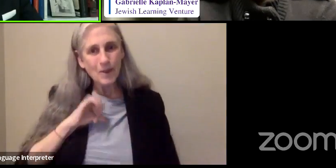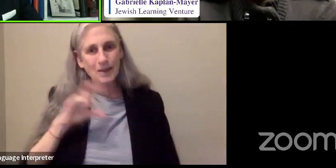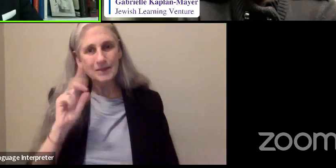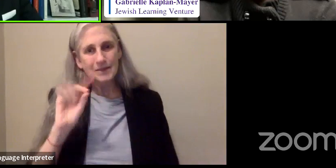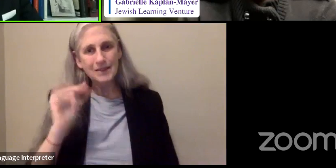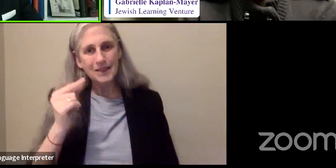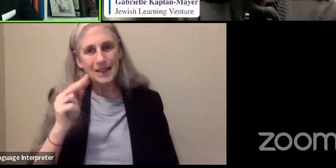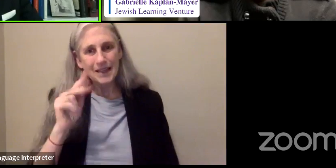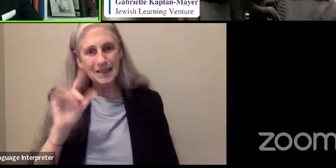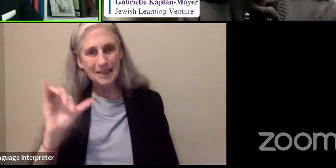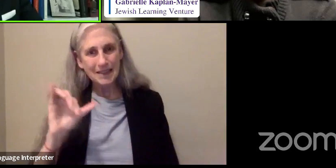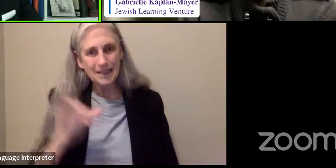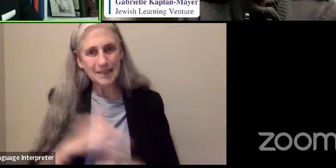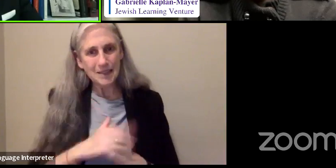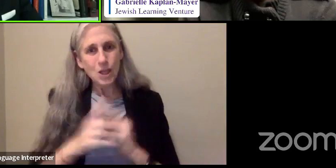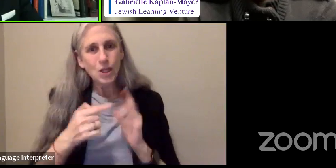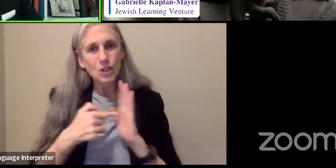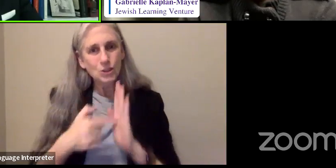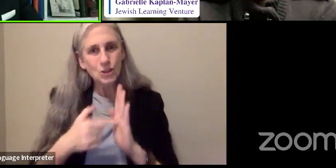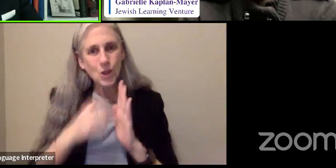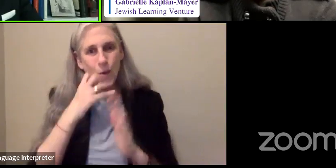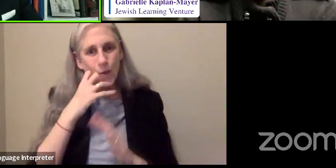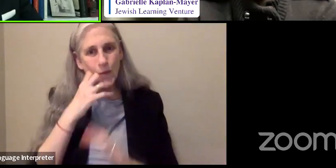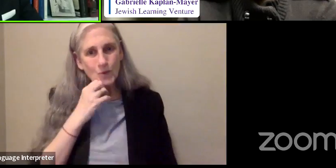And shows that you care about that.